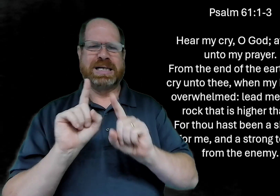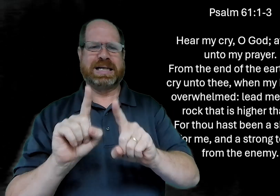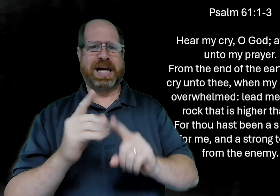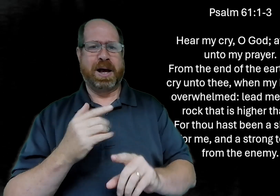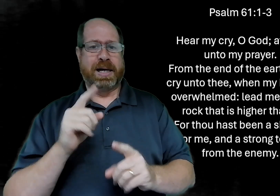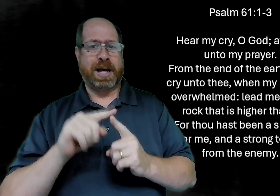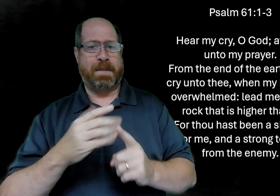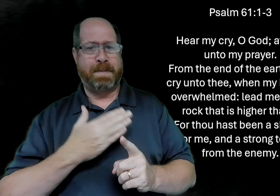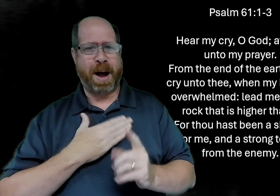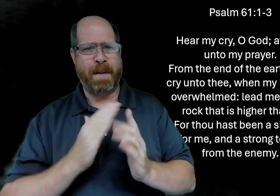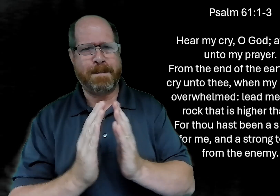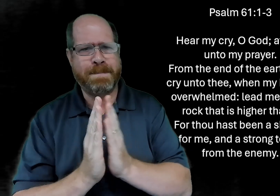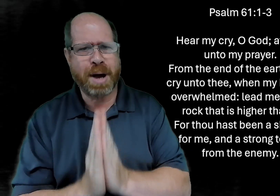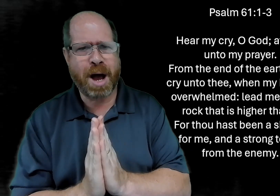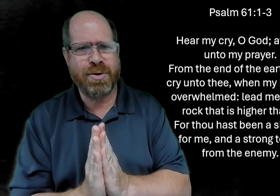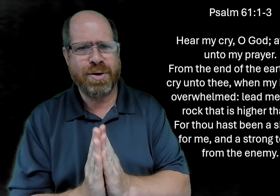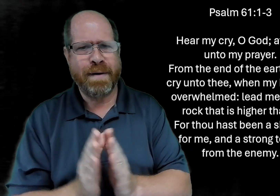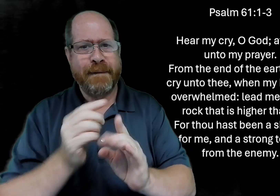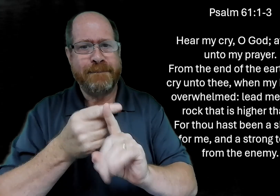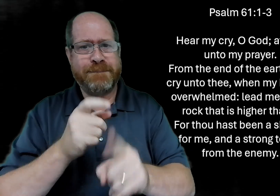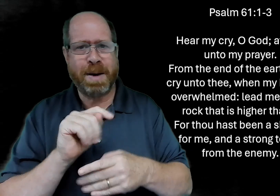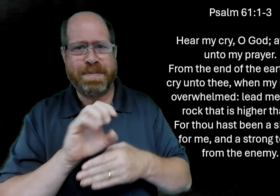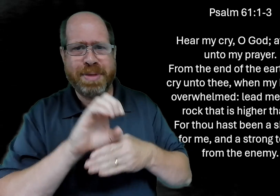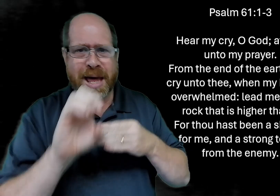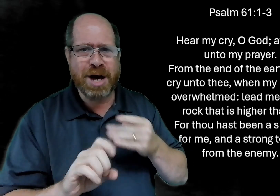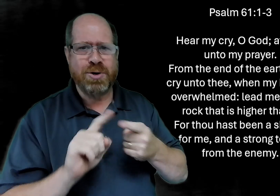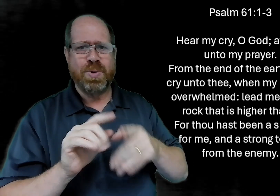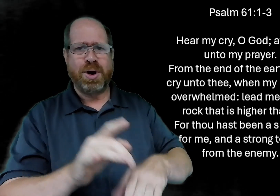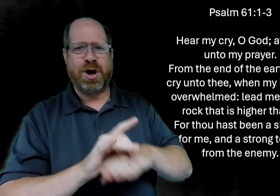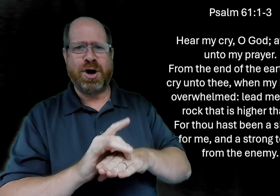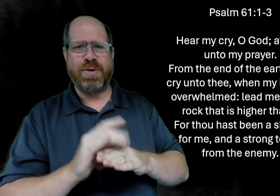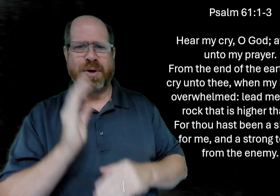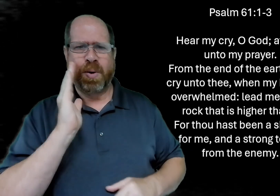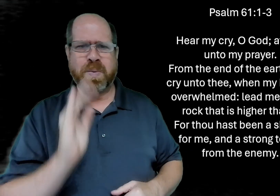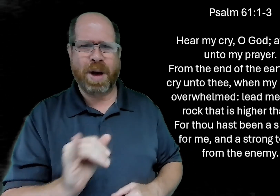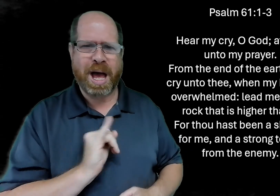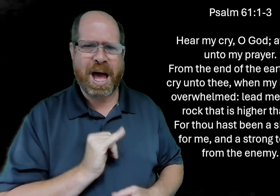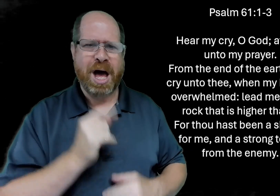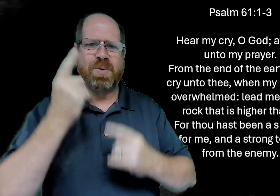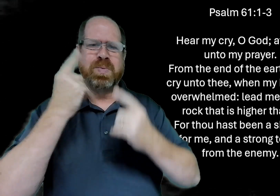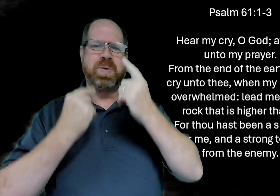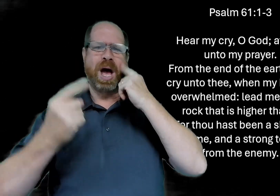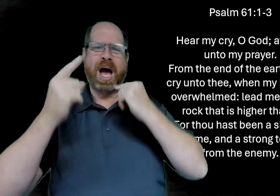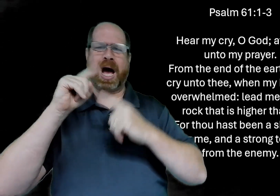attend unto my prayer from the end of the earth will i cry unto thee